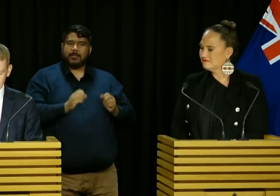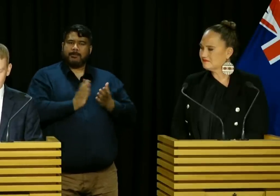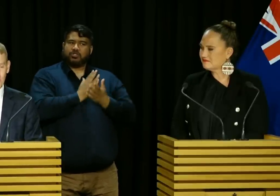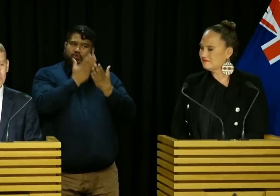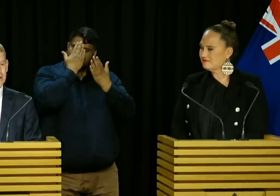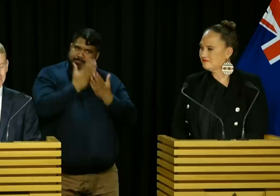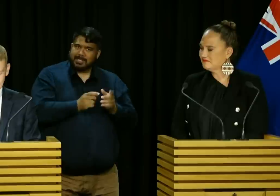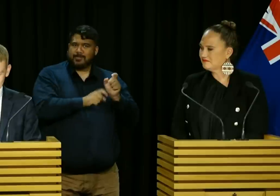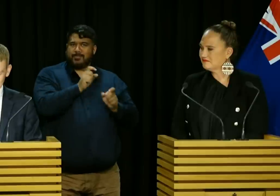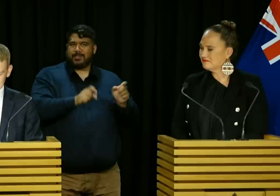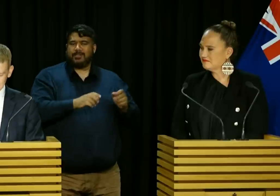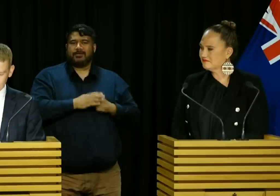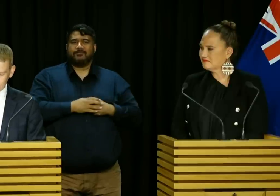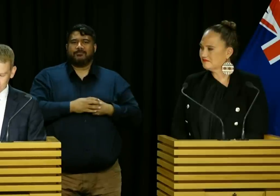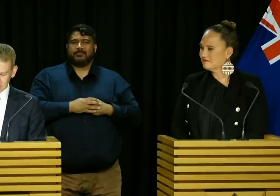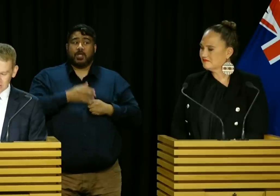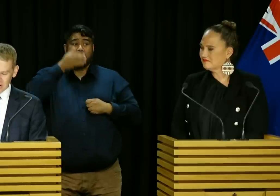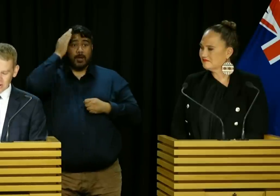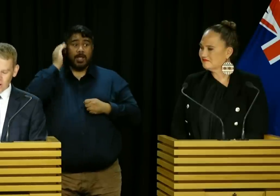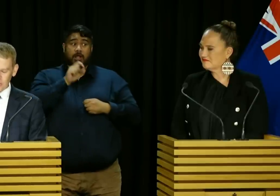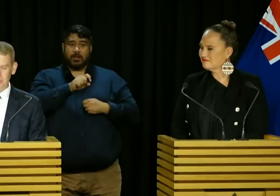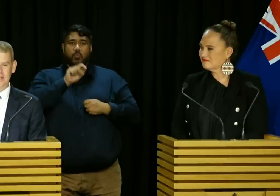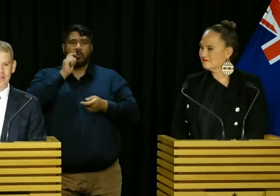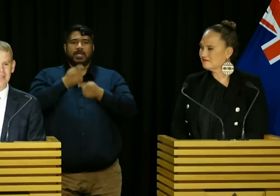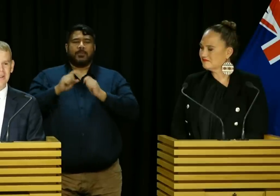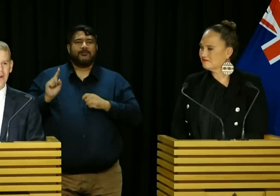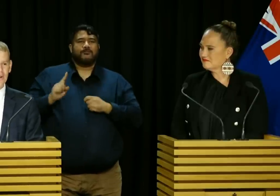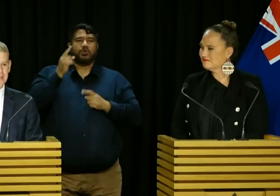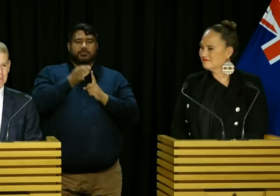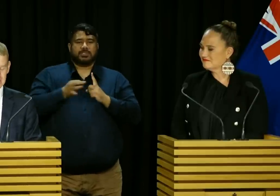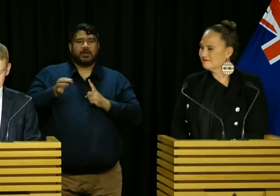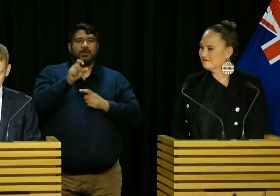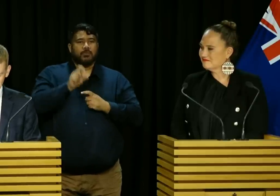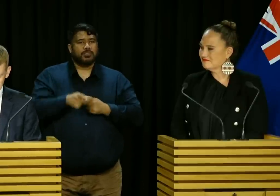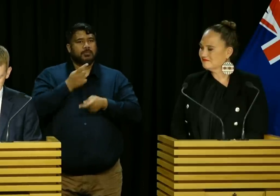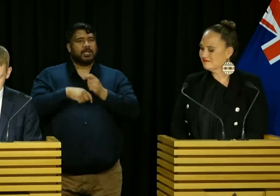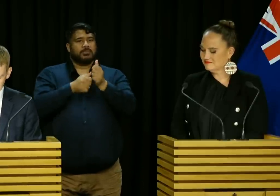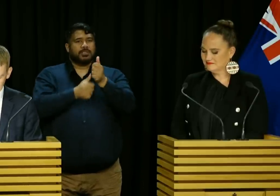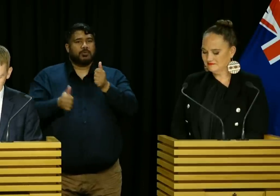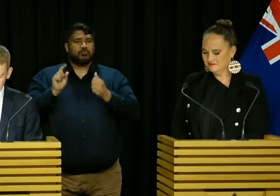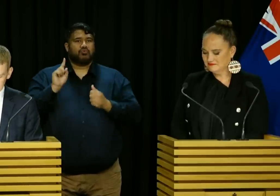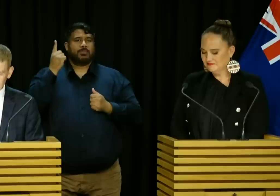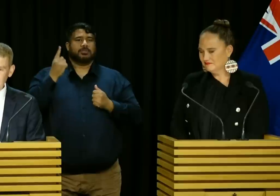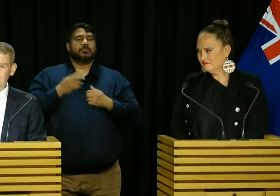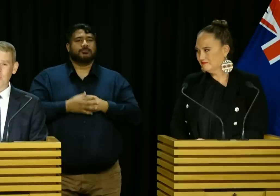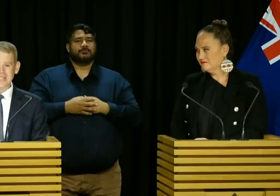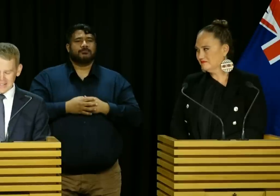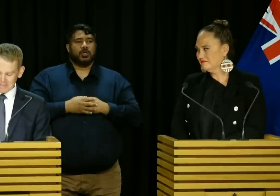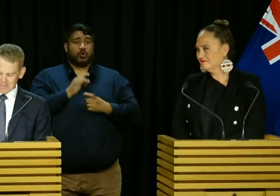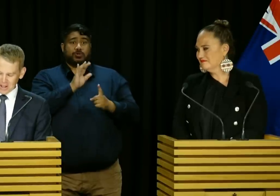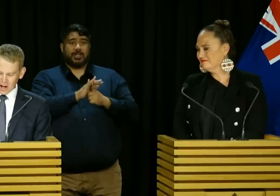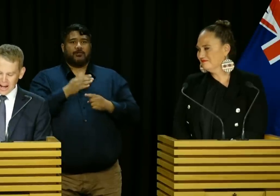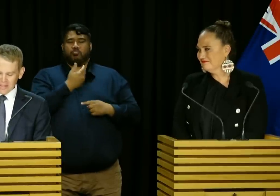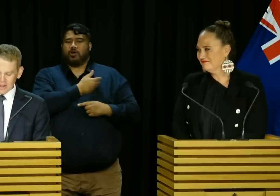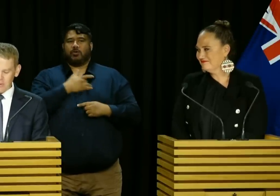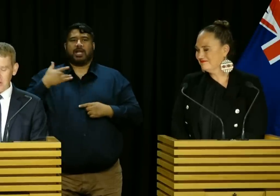Carmel will be the first Pacifica person to hold the position of Deputy Prime Minister. And as a proud Westie,